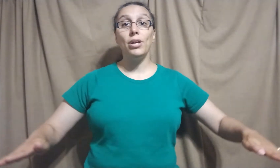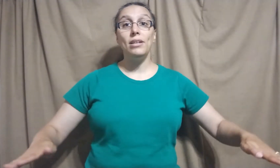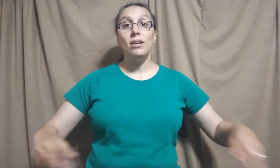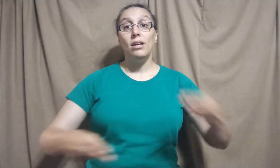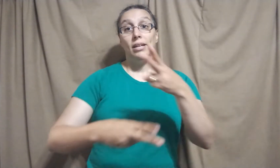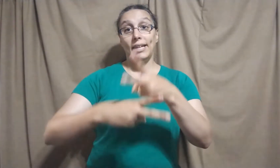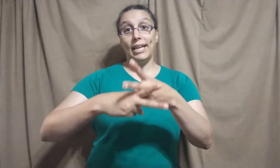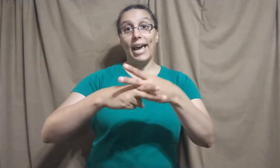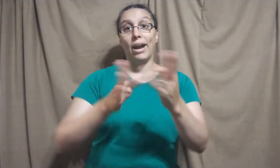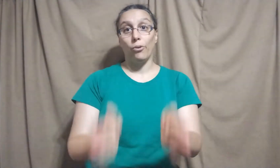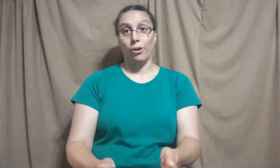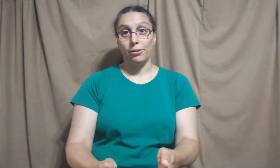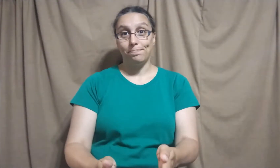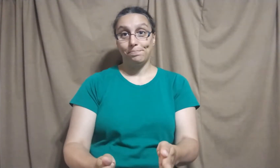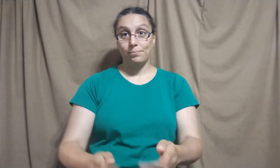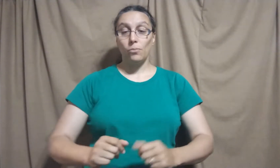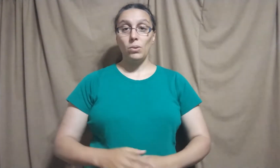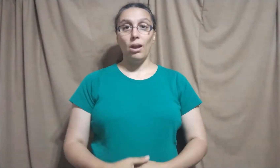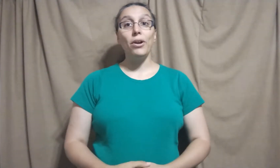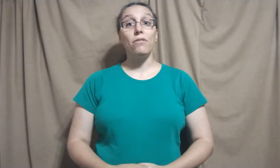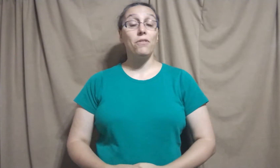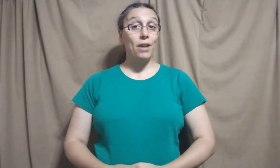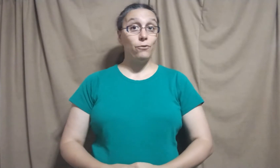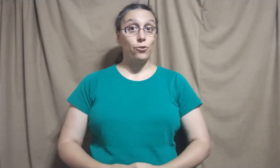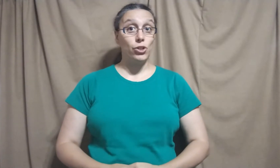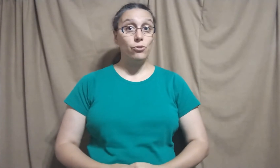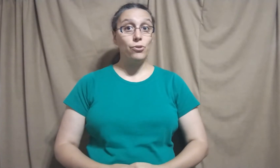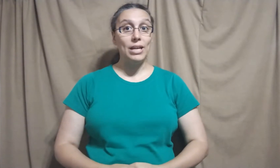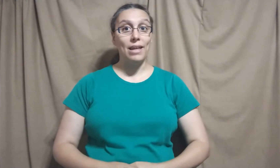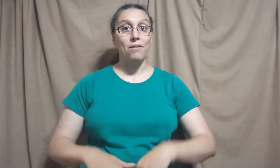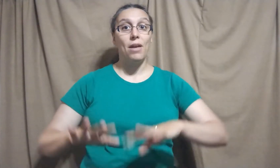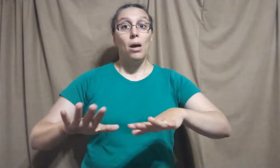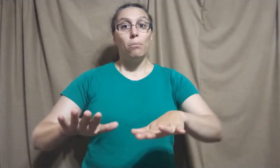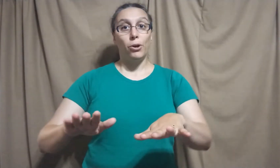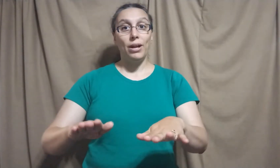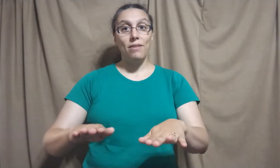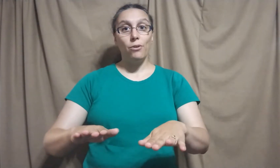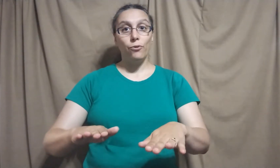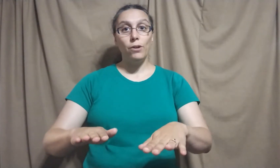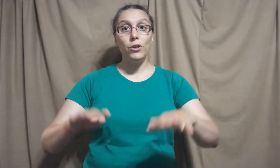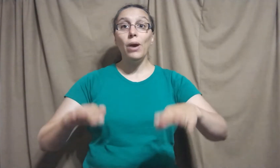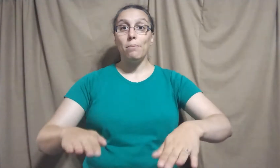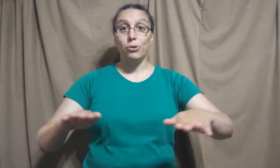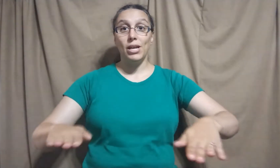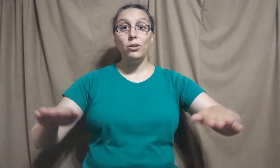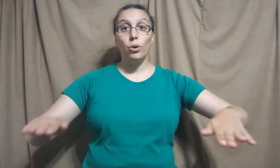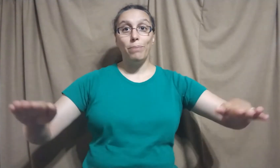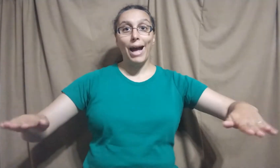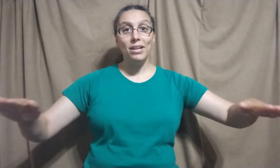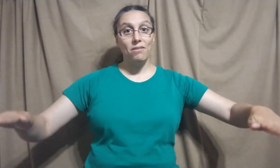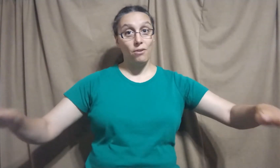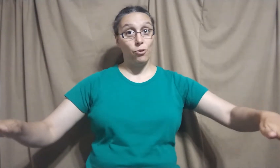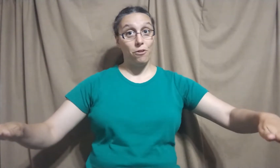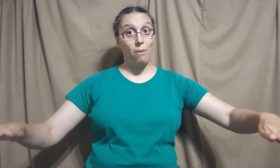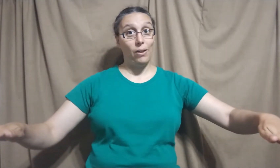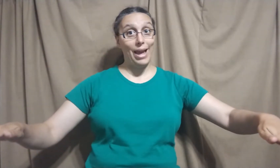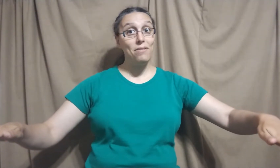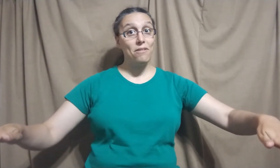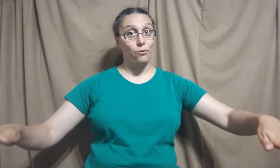carer. All right, so the sign for children is put your hands out in front of you and pretend you are patting several small heads in